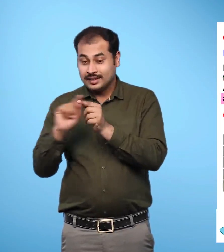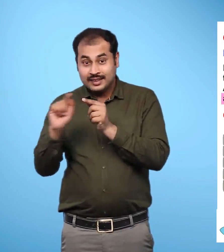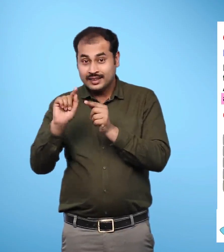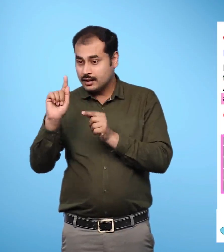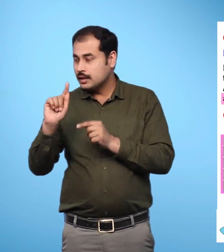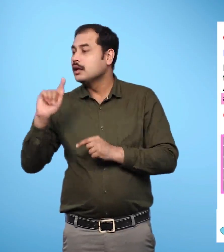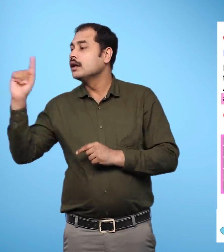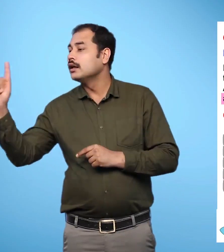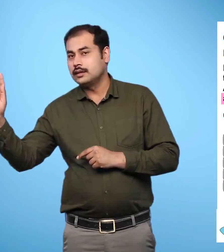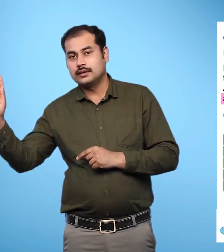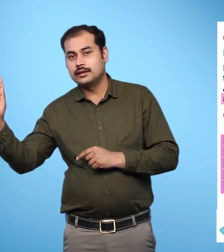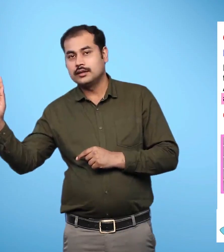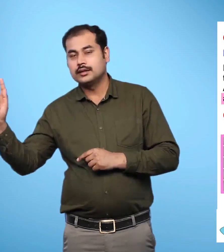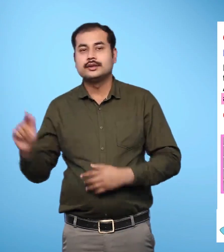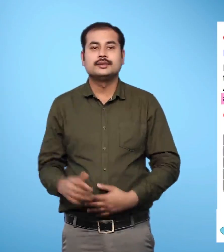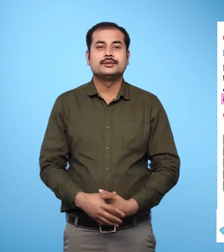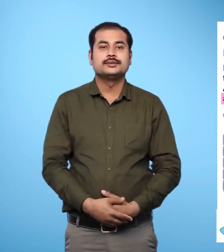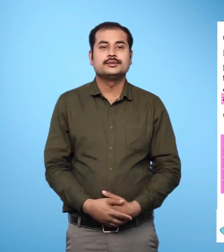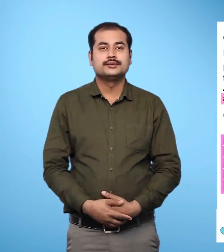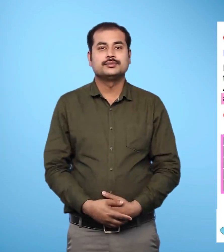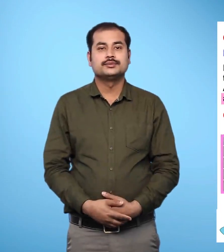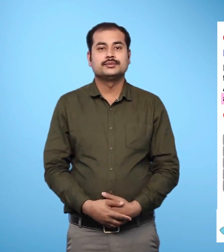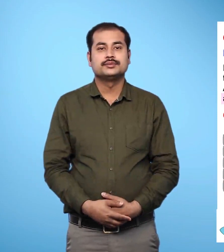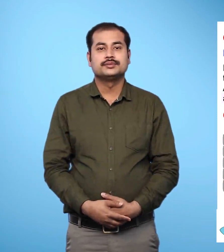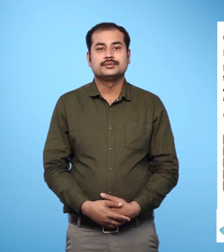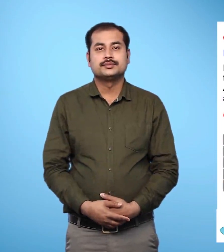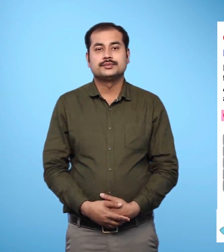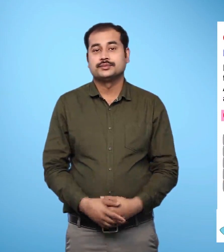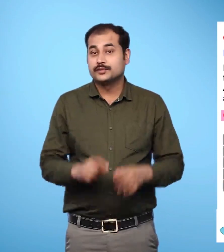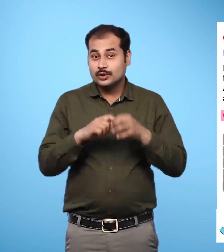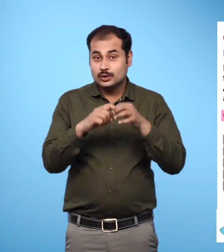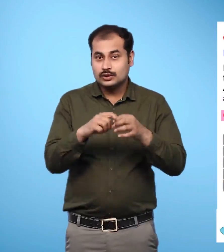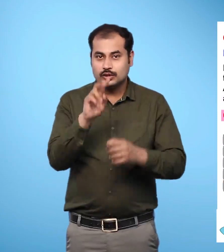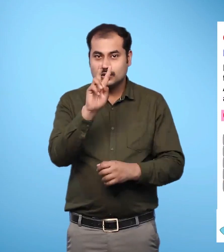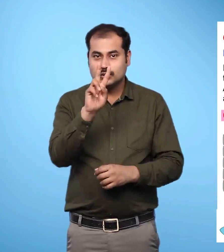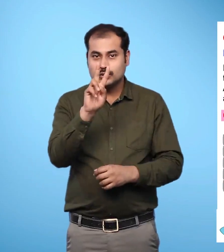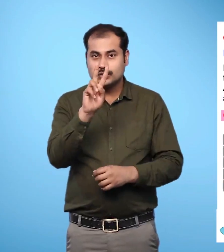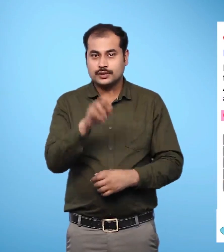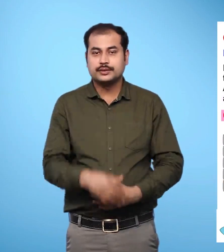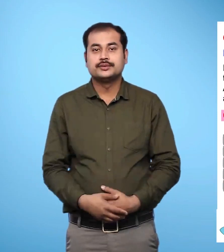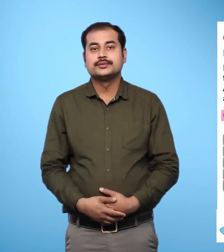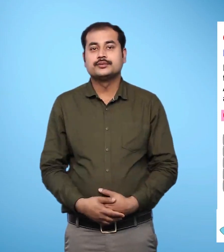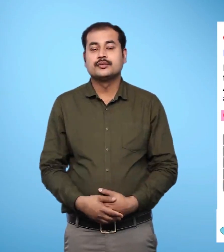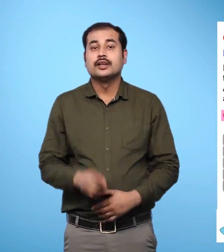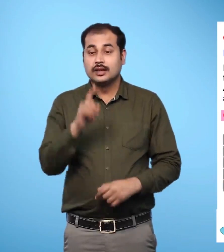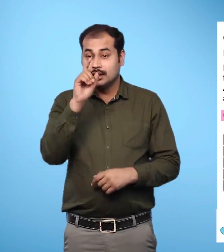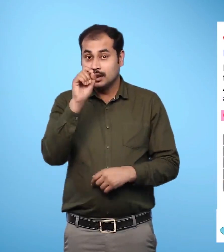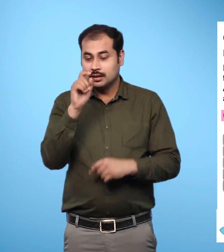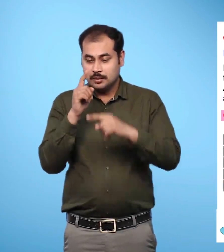is shown together. Question 2 Question is 10